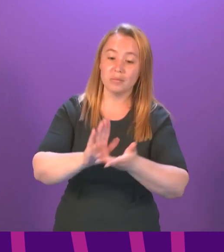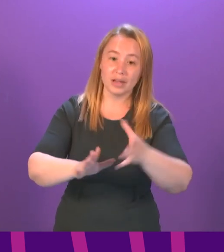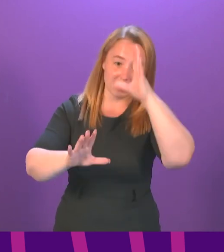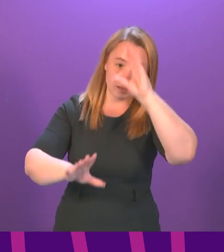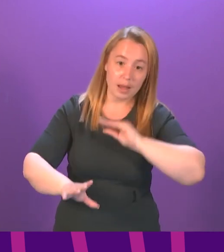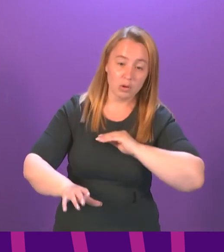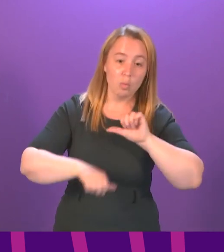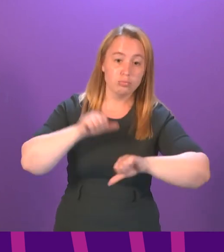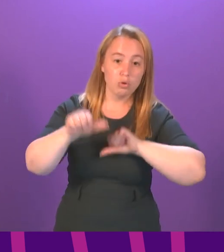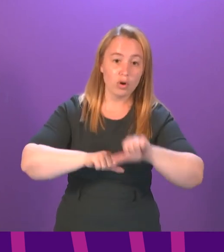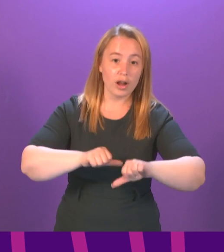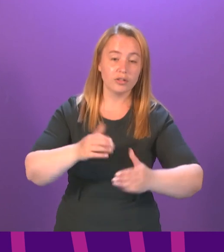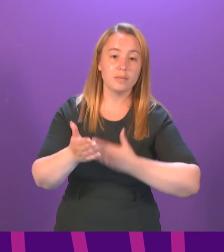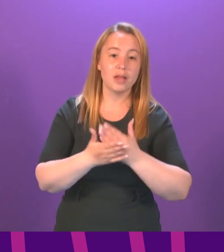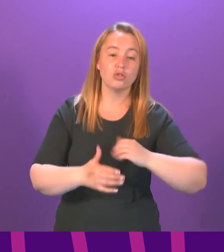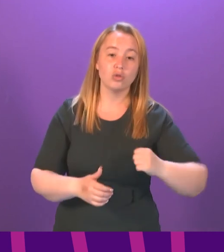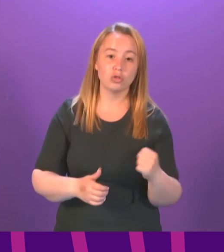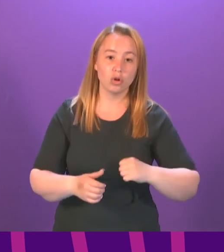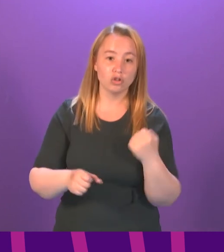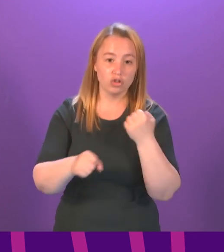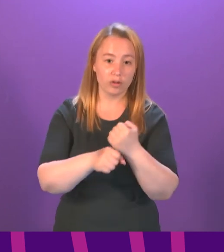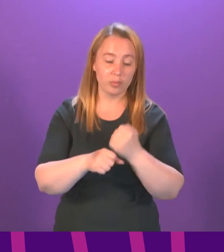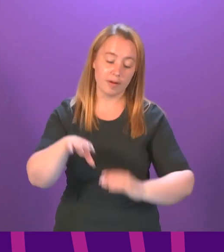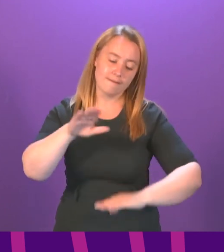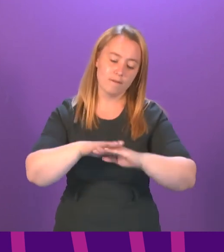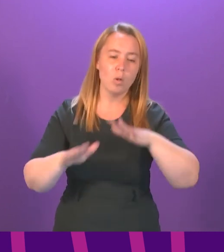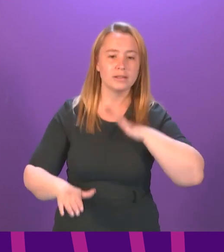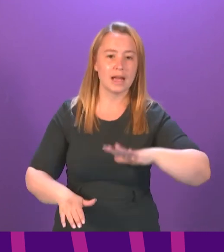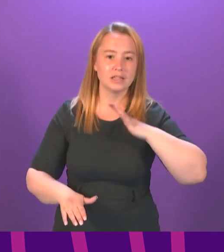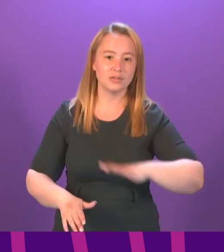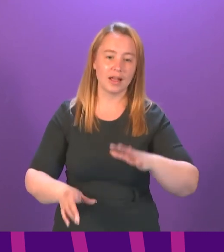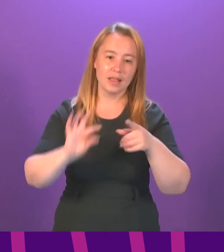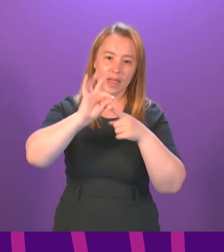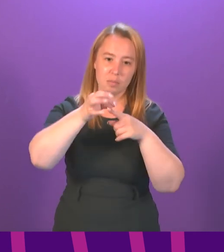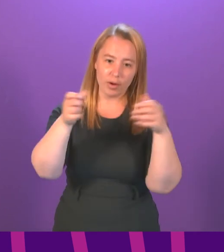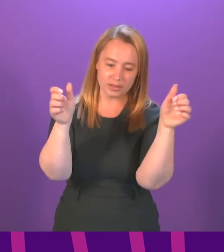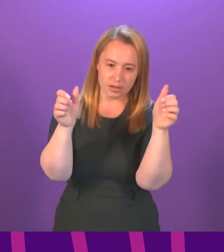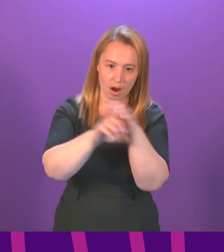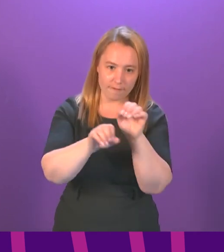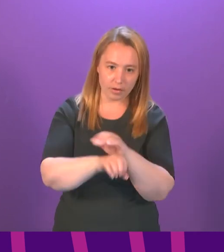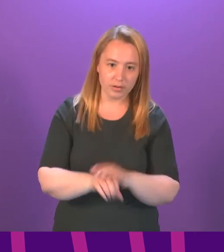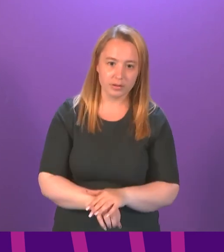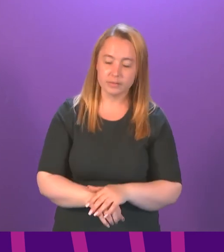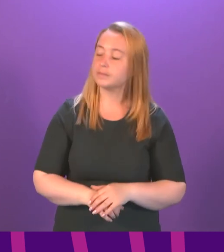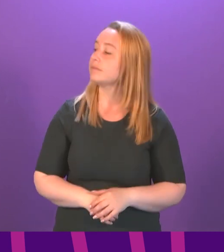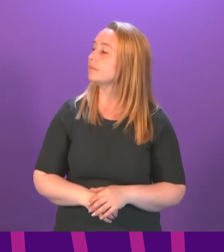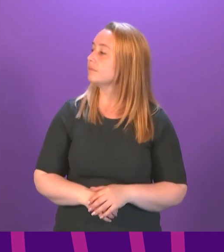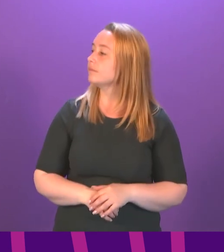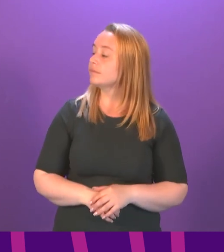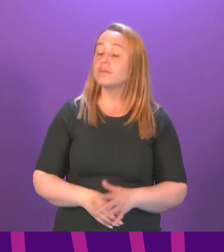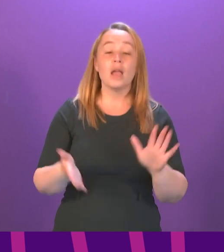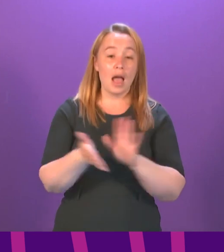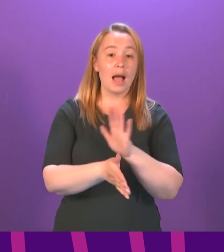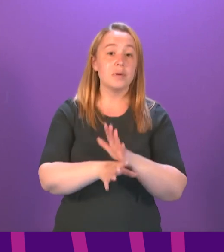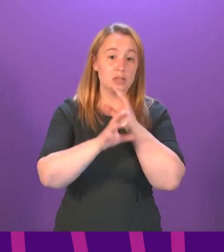progress and ensure that the Scottish Government is fully satisfied that it deals with these points. The Cabinet Secretary. I am more than happy to give that